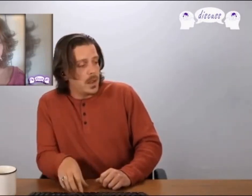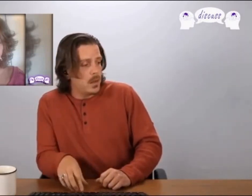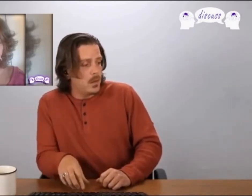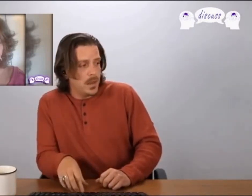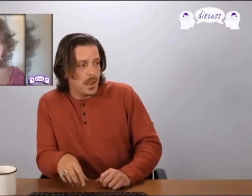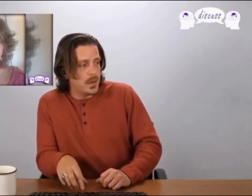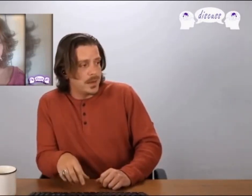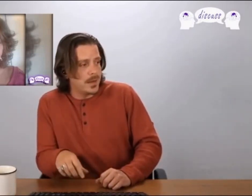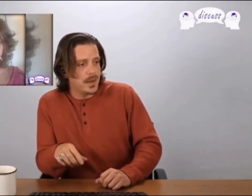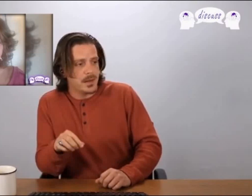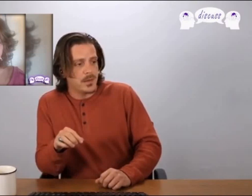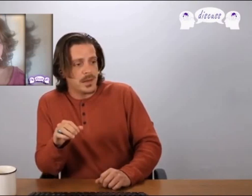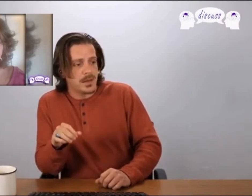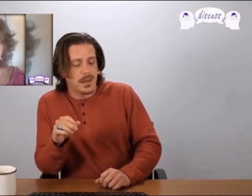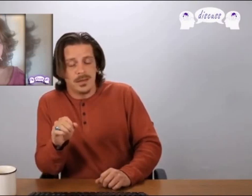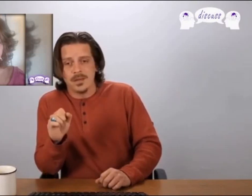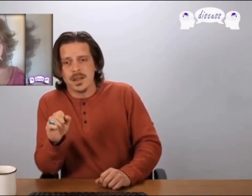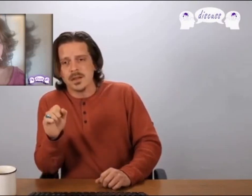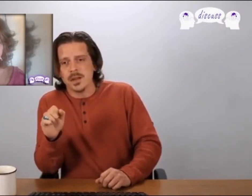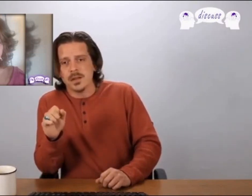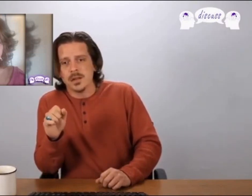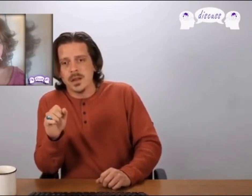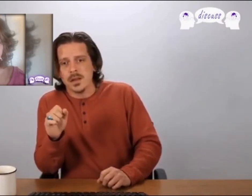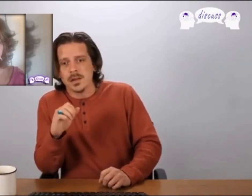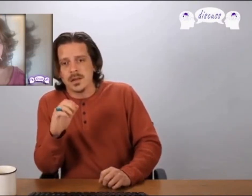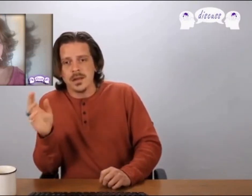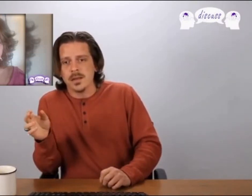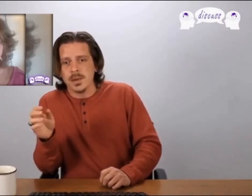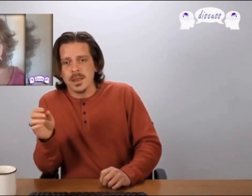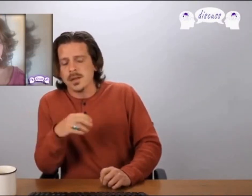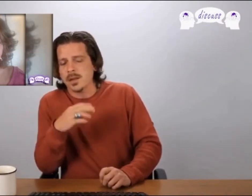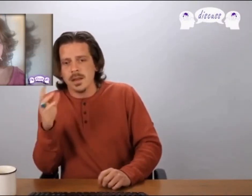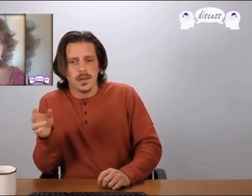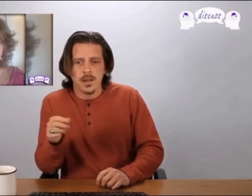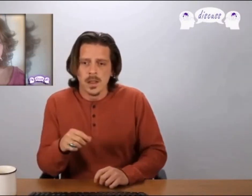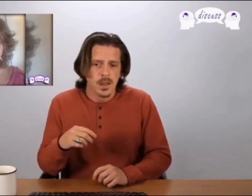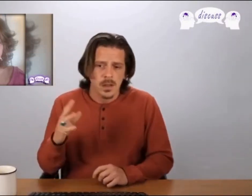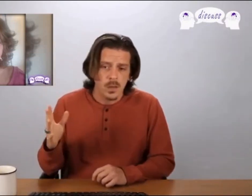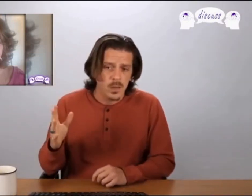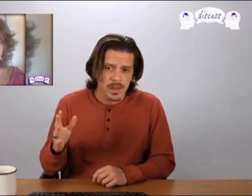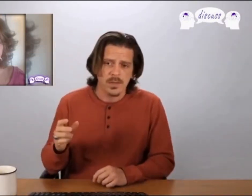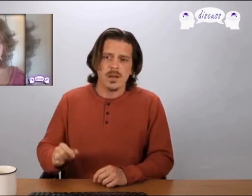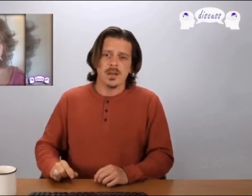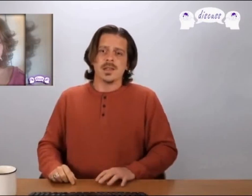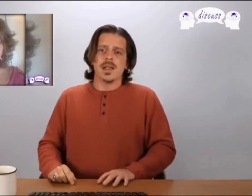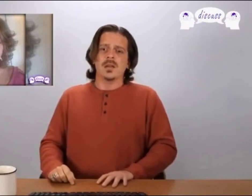now actually Cynthia's arrest is getting a lot of attention like it's on Daily Beast it's on a whole bunch of outlets now